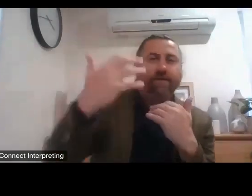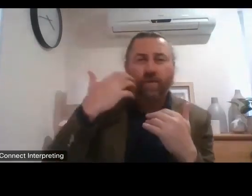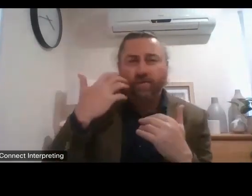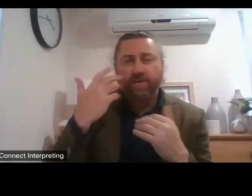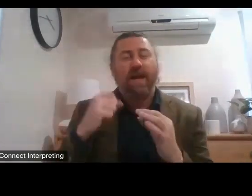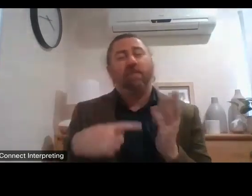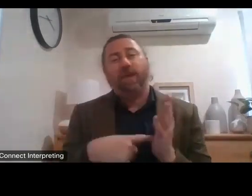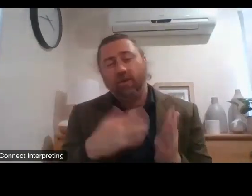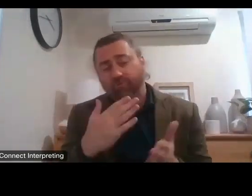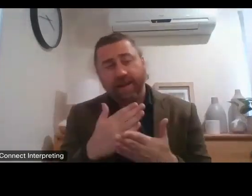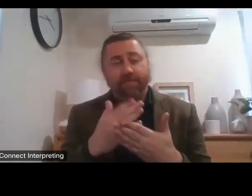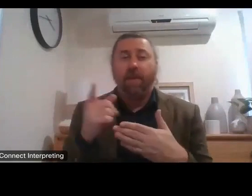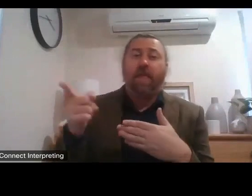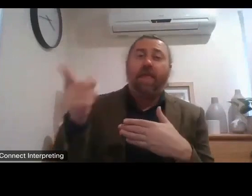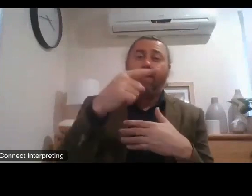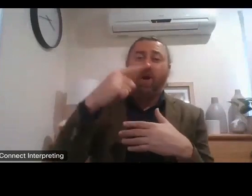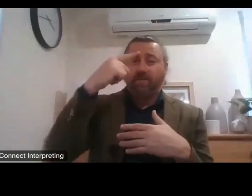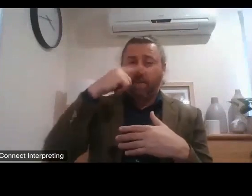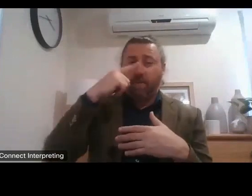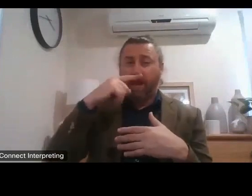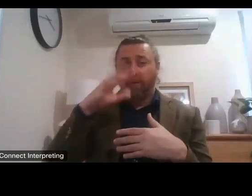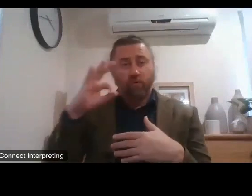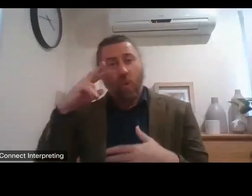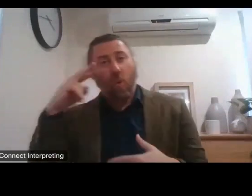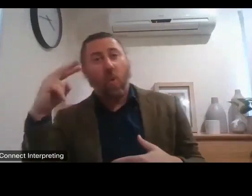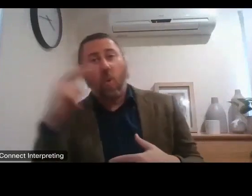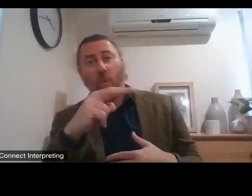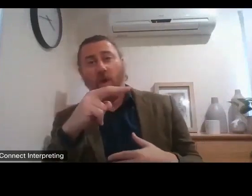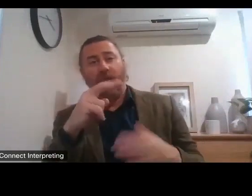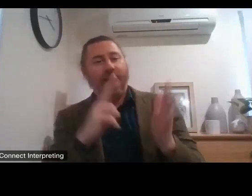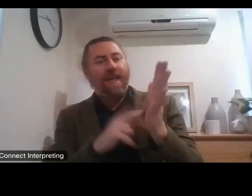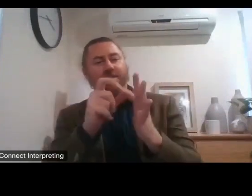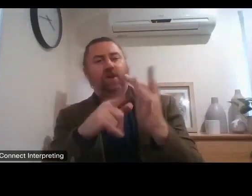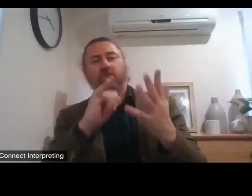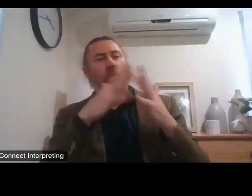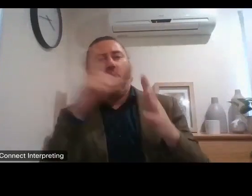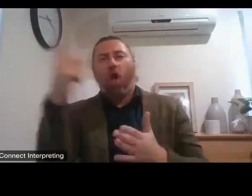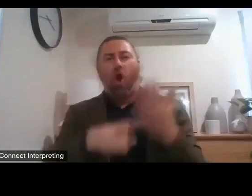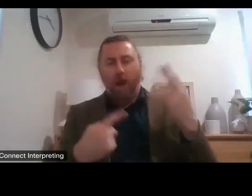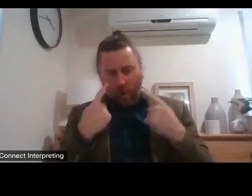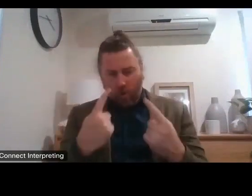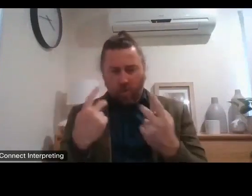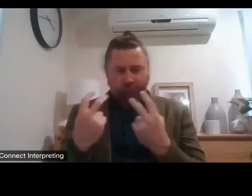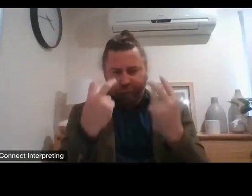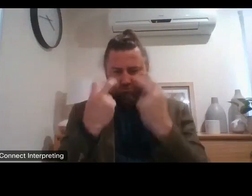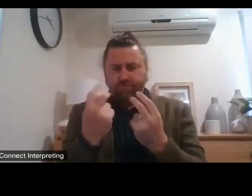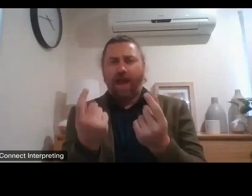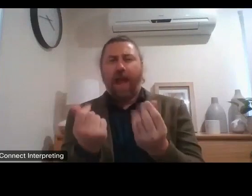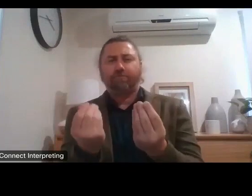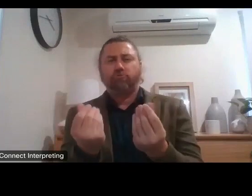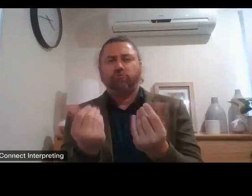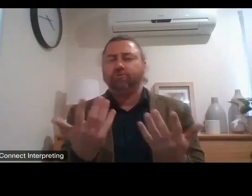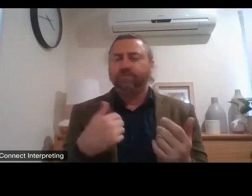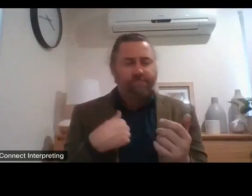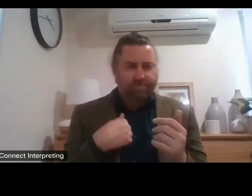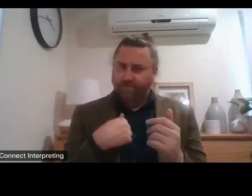perhaps look at the scheme through too narrow a lens. We want to use the review to change how